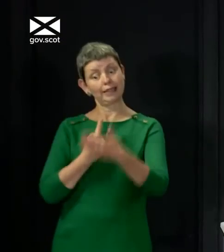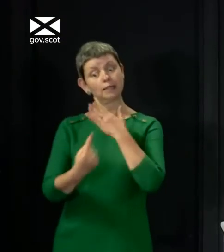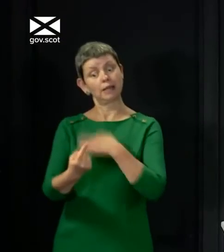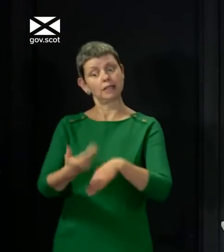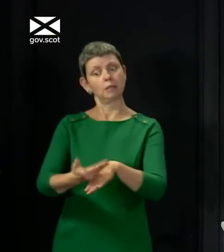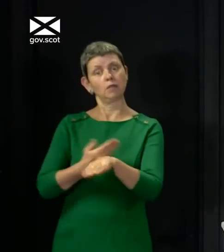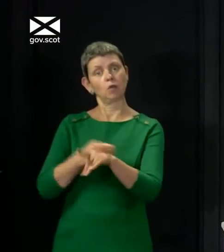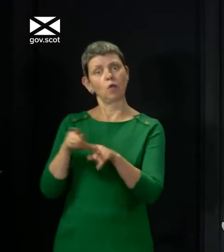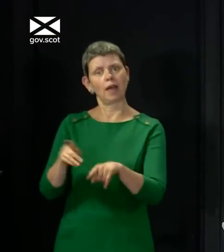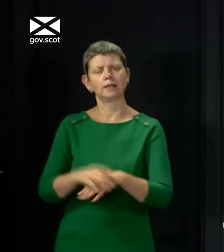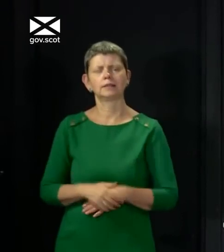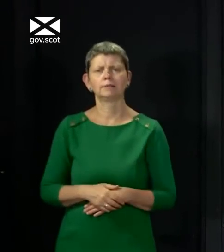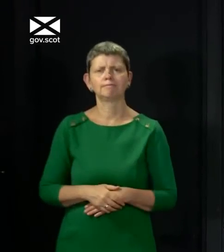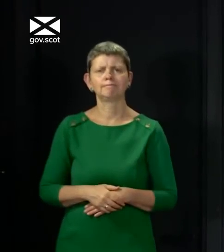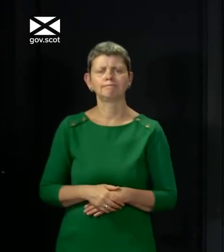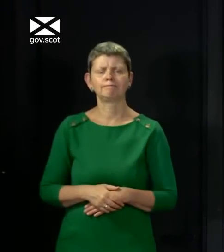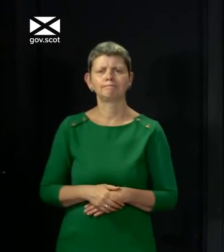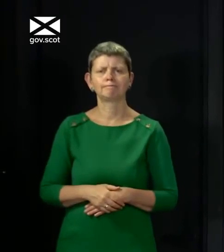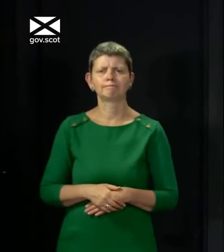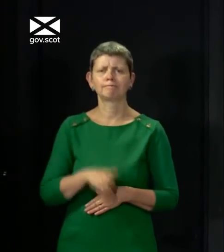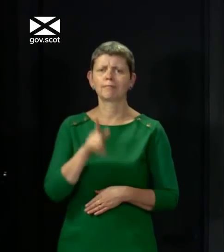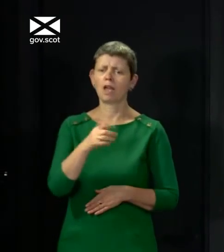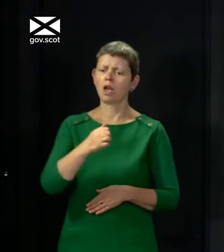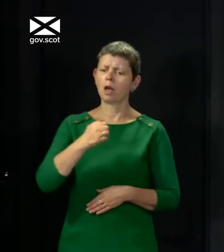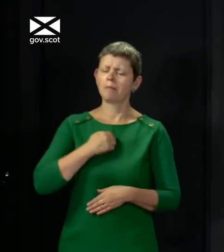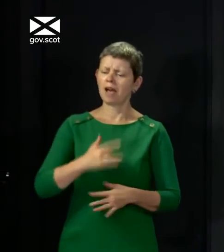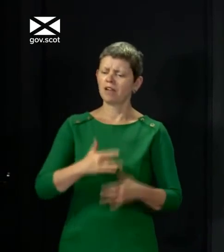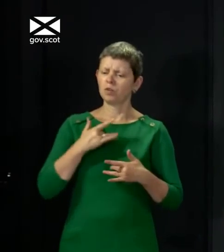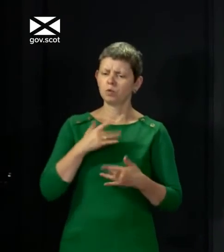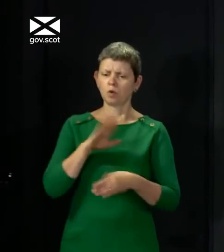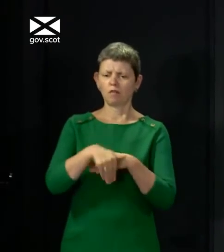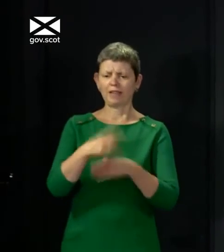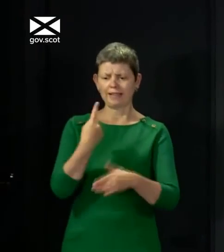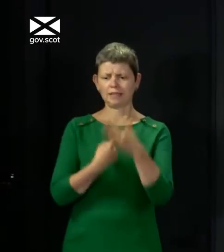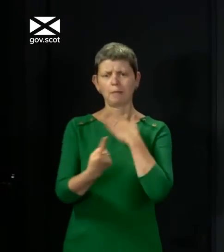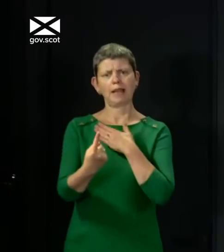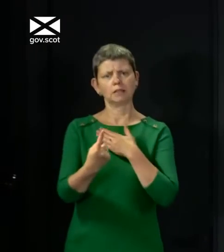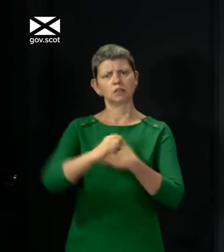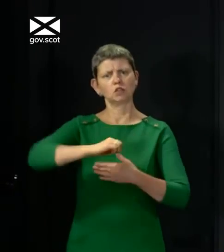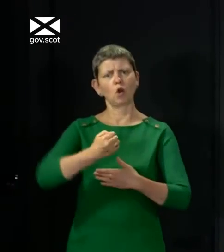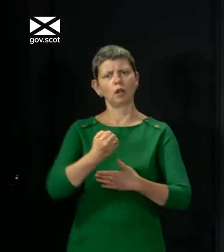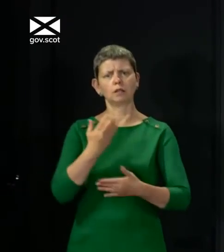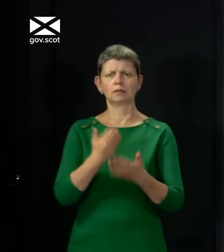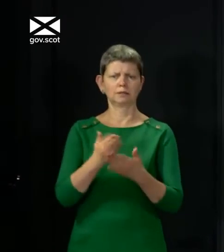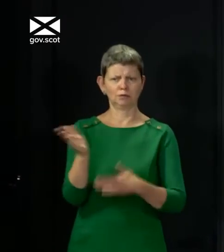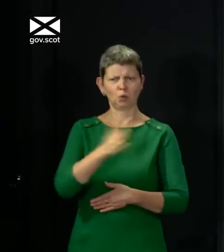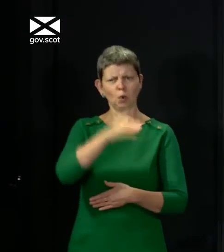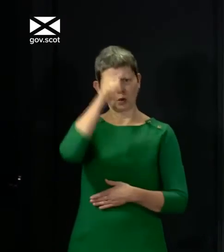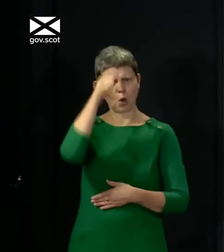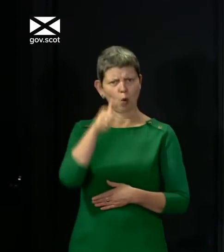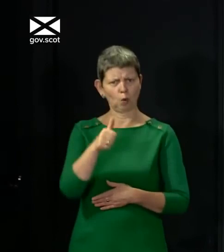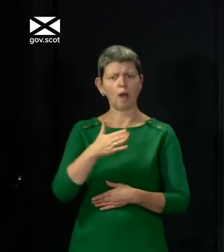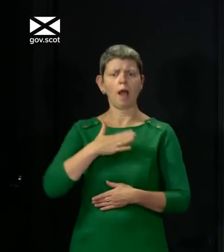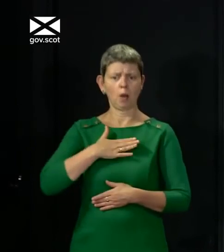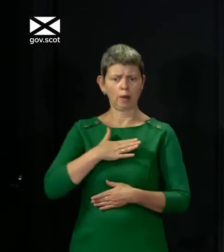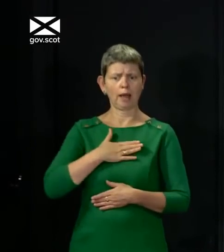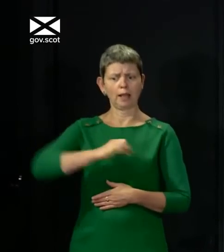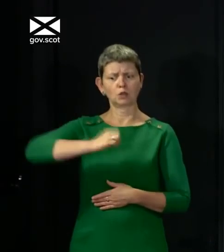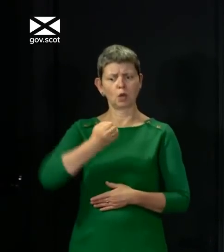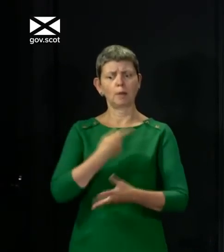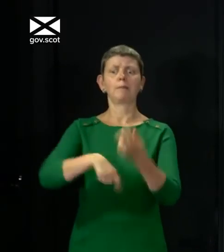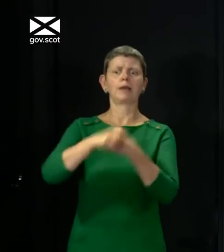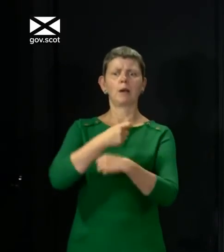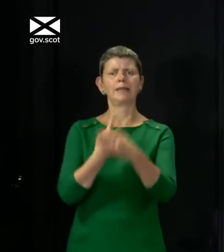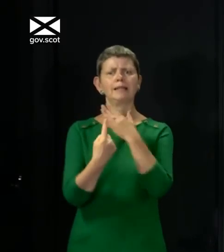my view on independence. I want Scotland to be an independent country. hope that soon. I think that brings lots of benefits, but that's not my focus